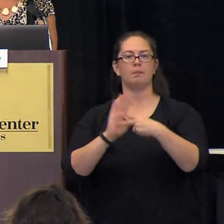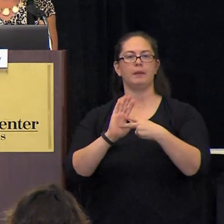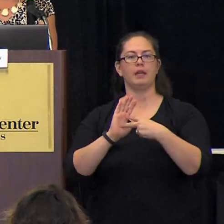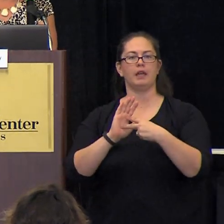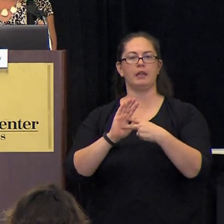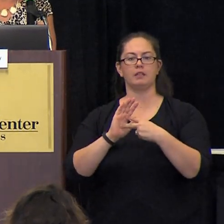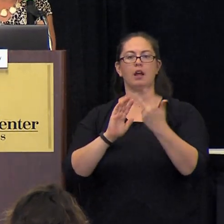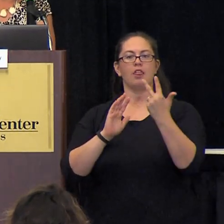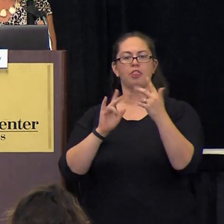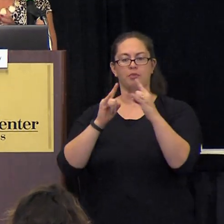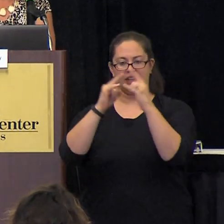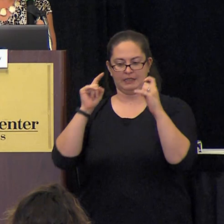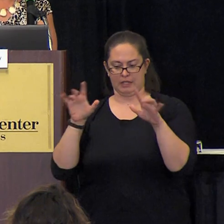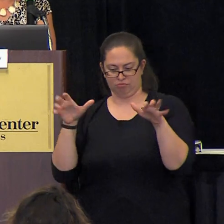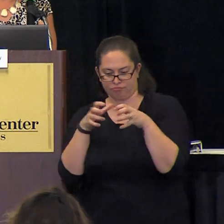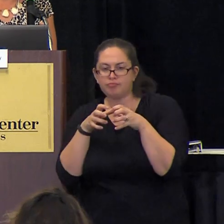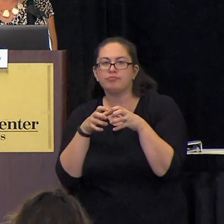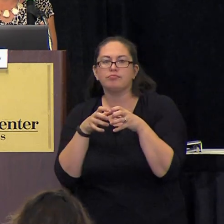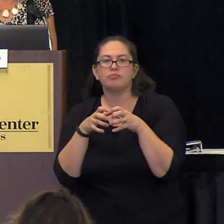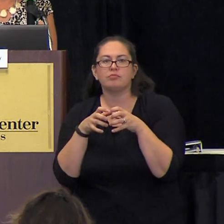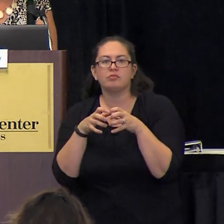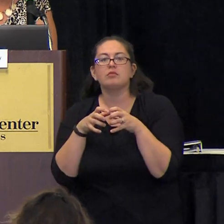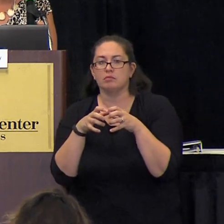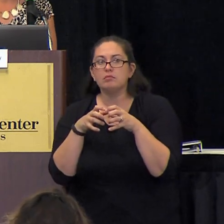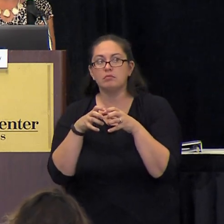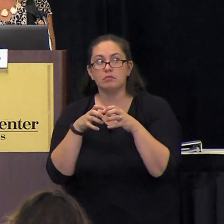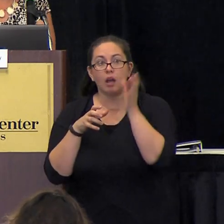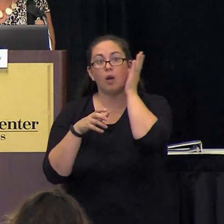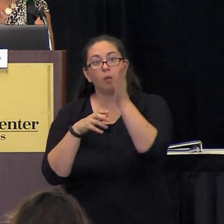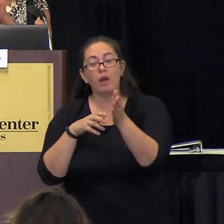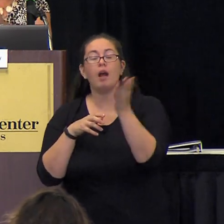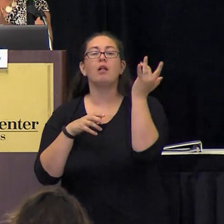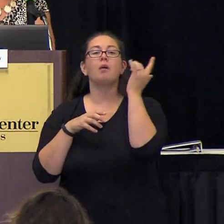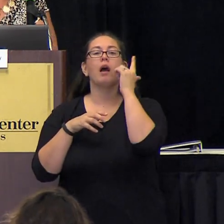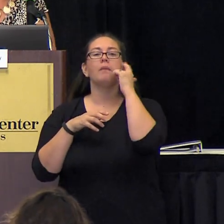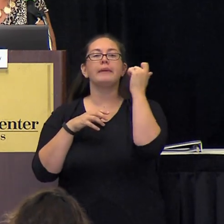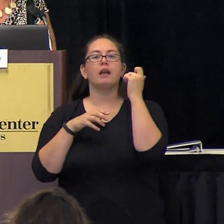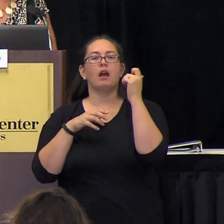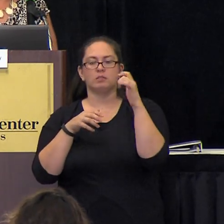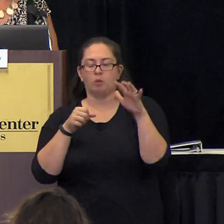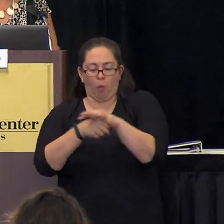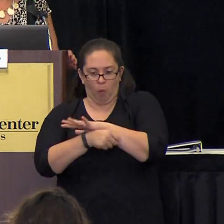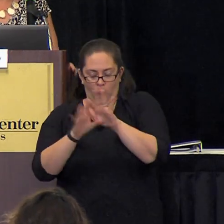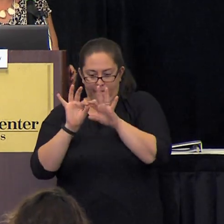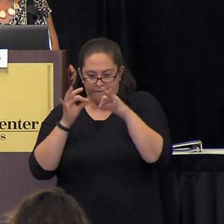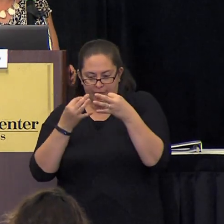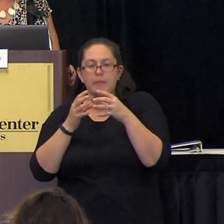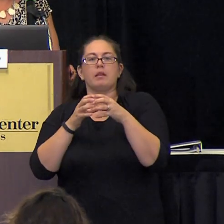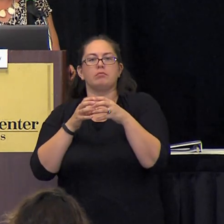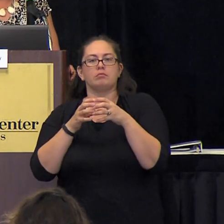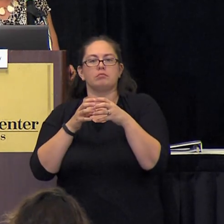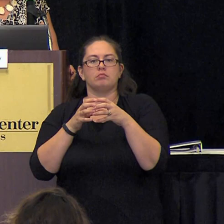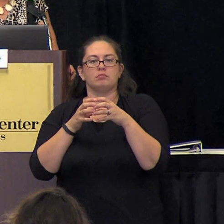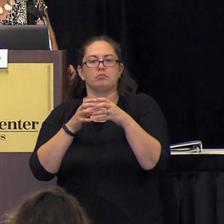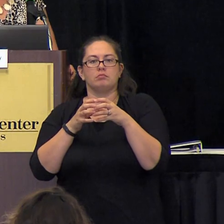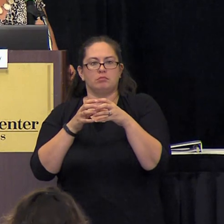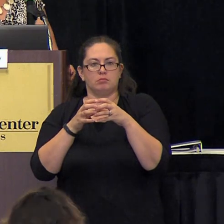are put all together three tents are put together so that the whole existing family can remain